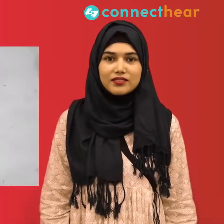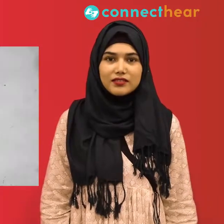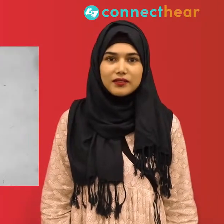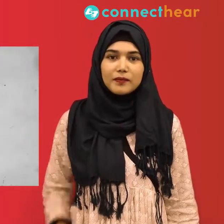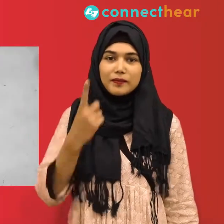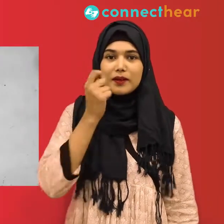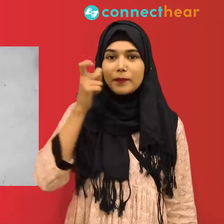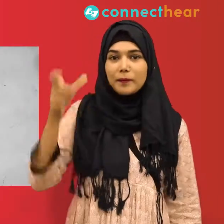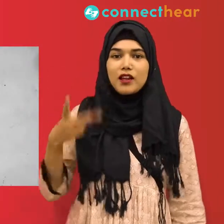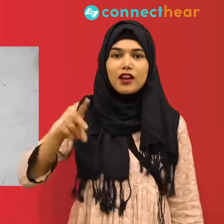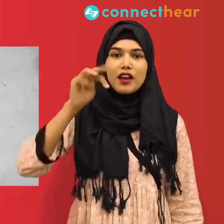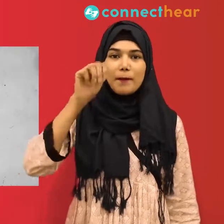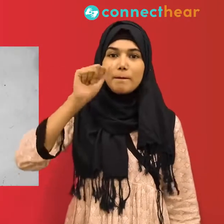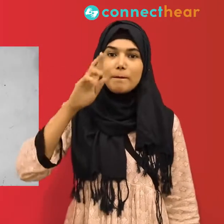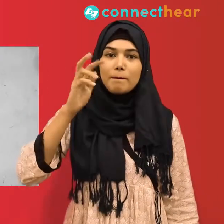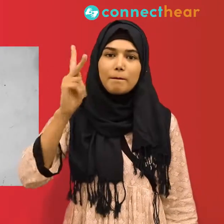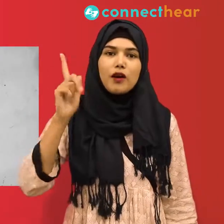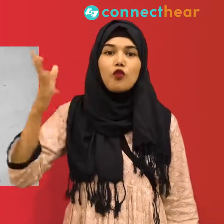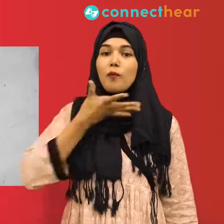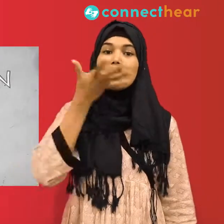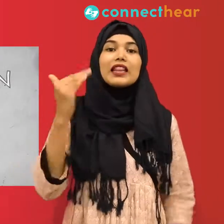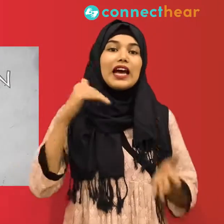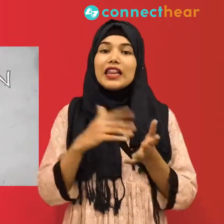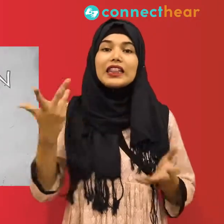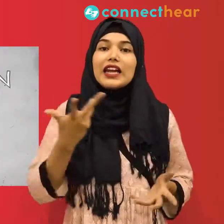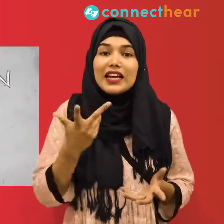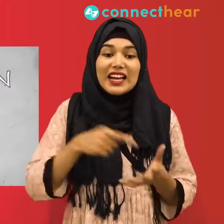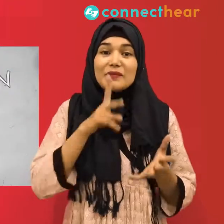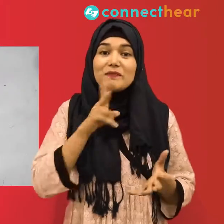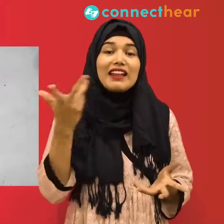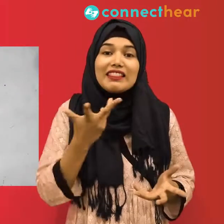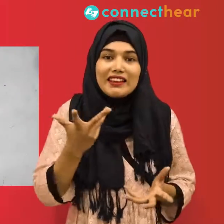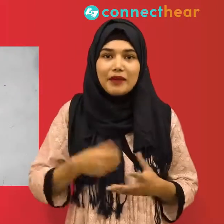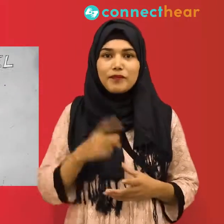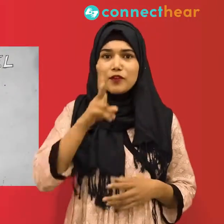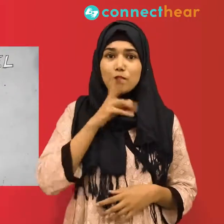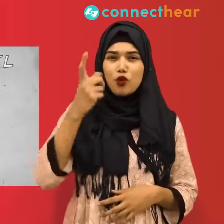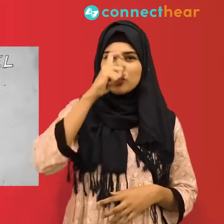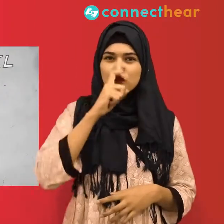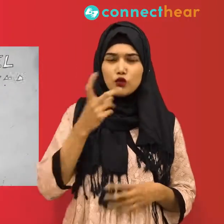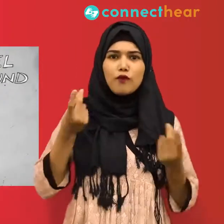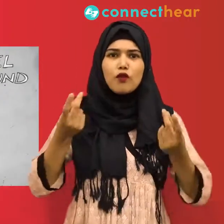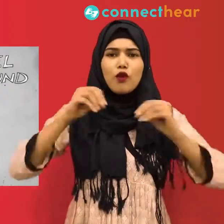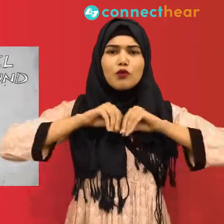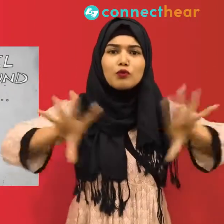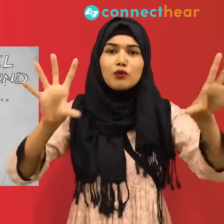There's a quote usually attributed to the writer Mark Twain that goes, a lie can travel halfway around the world